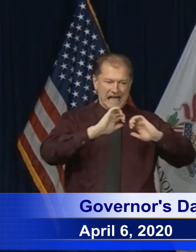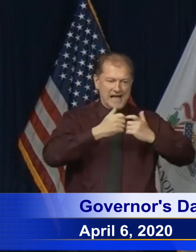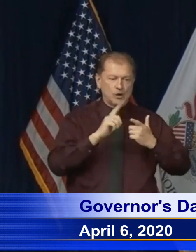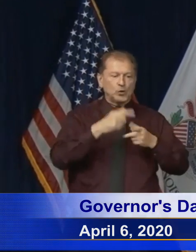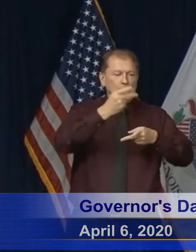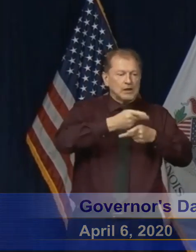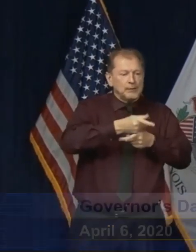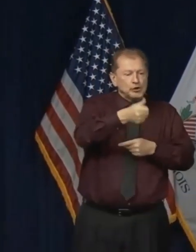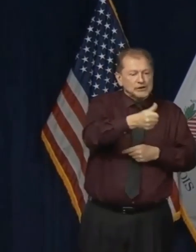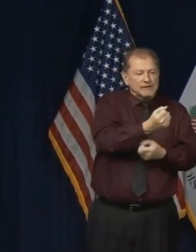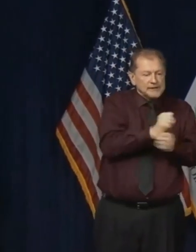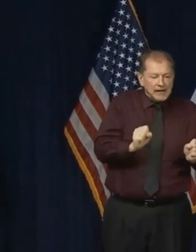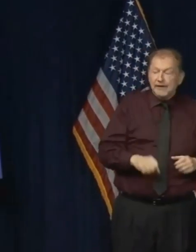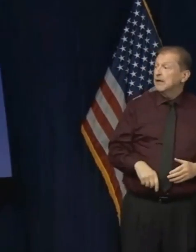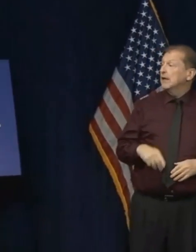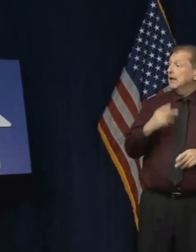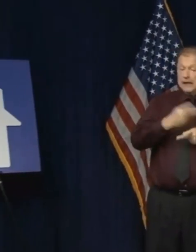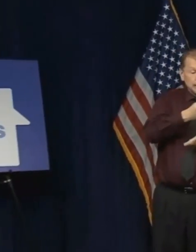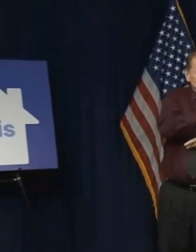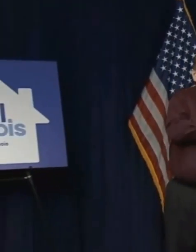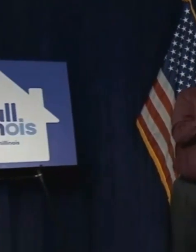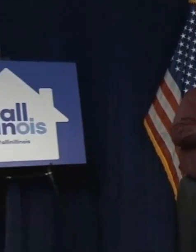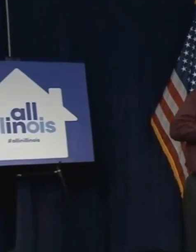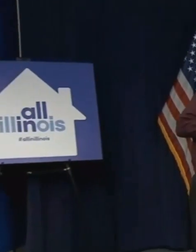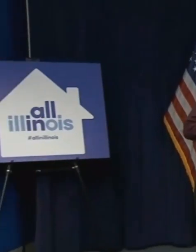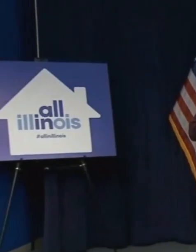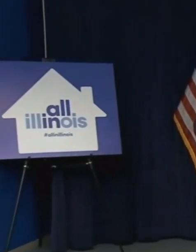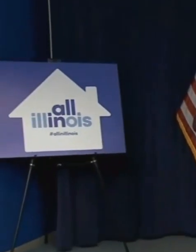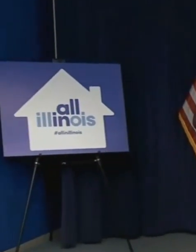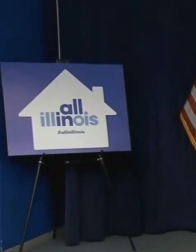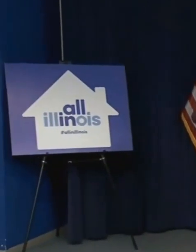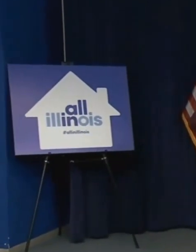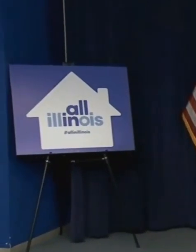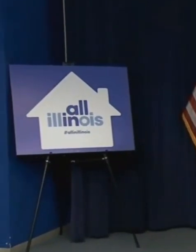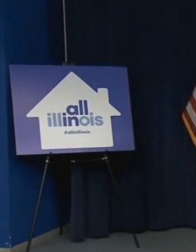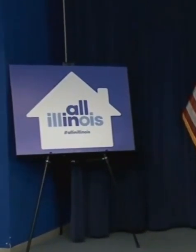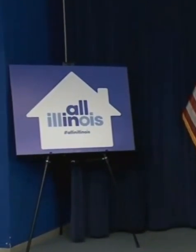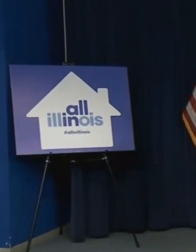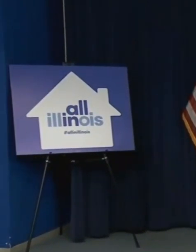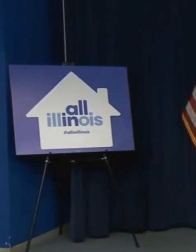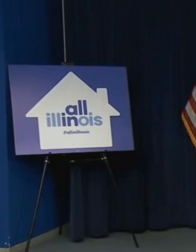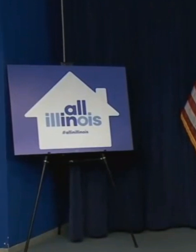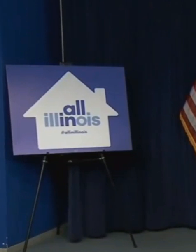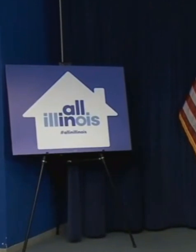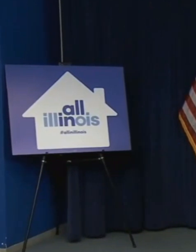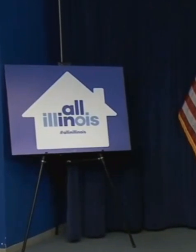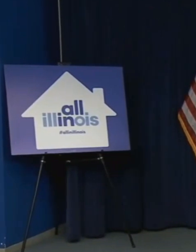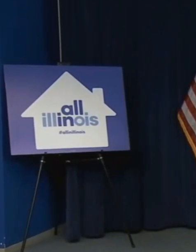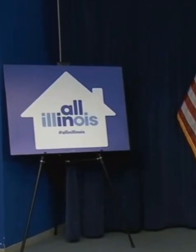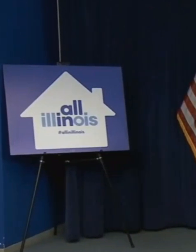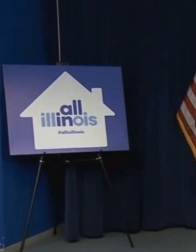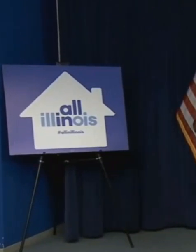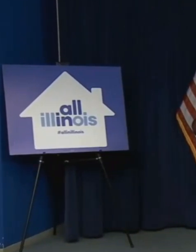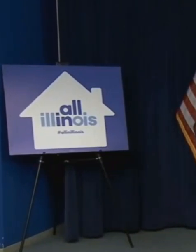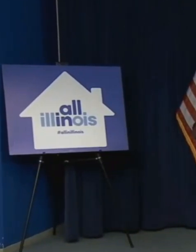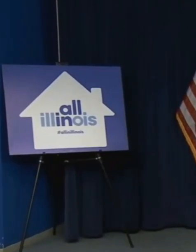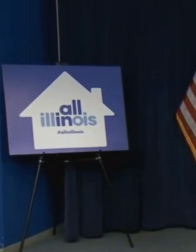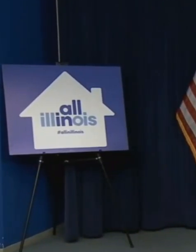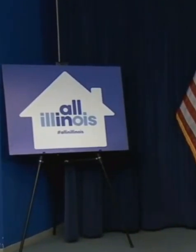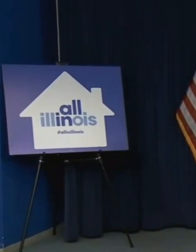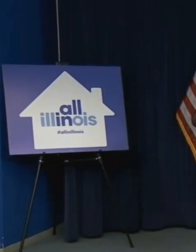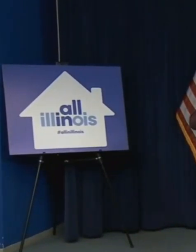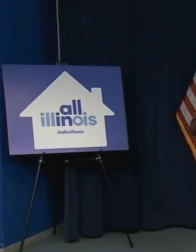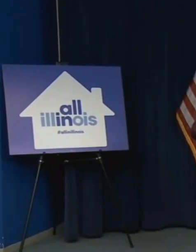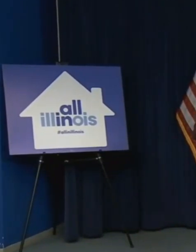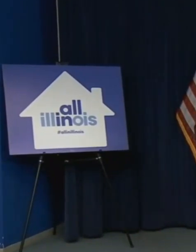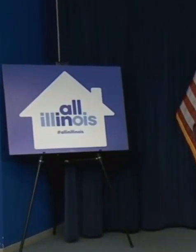about stay at home, about making sure that people are washing their hands, that they're, you know, wiping down surfaces, and all of the other things that we've asked people to